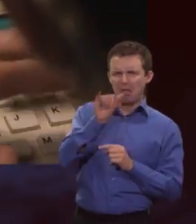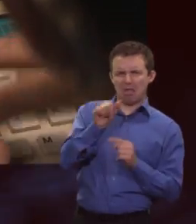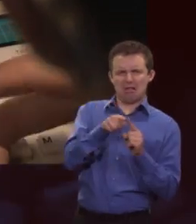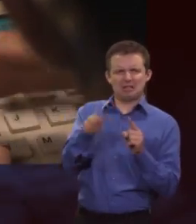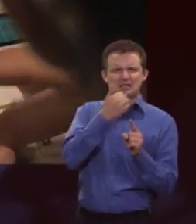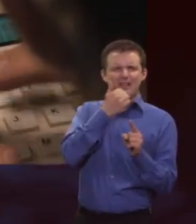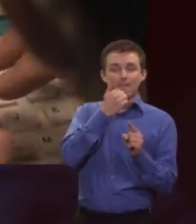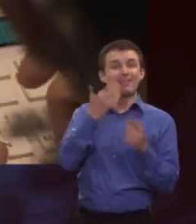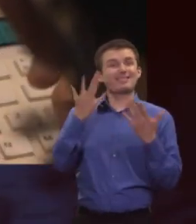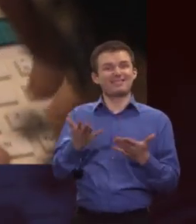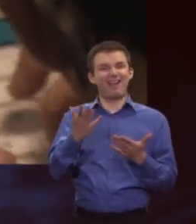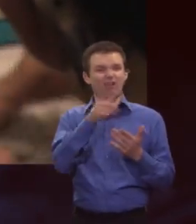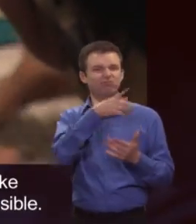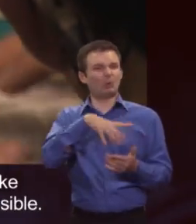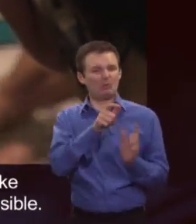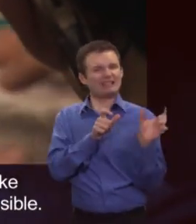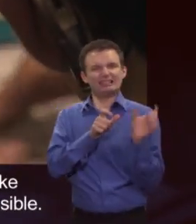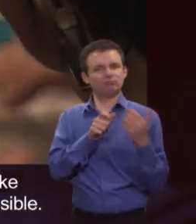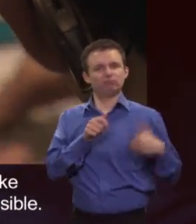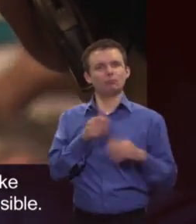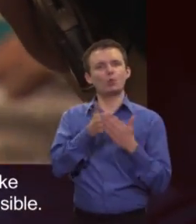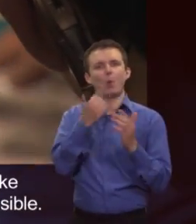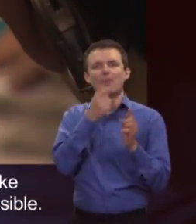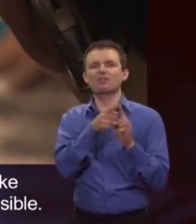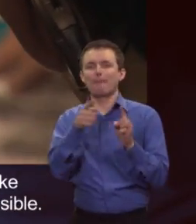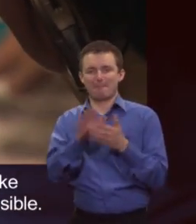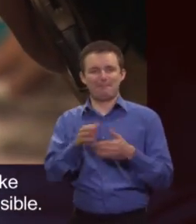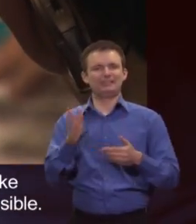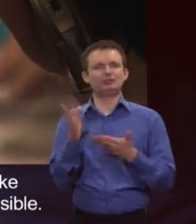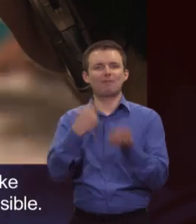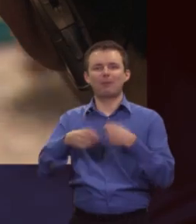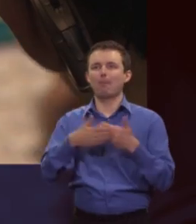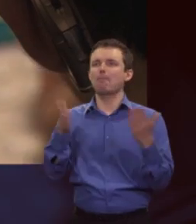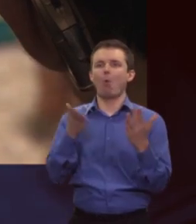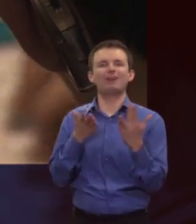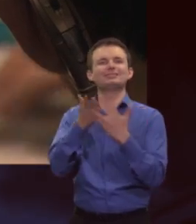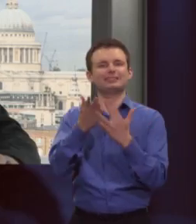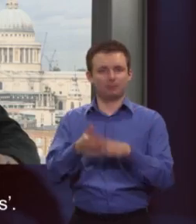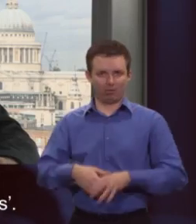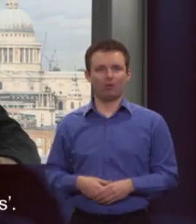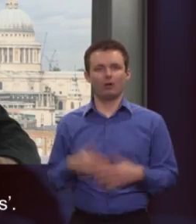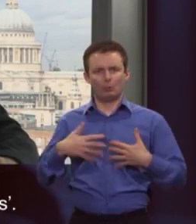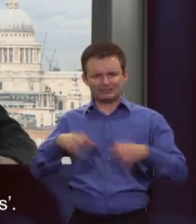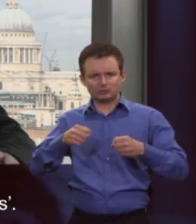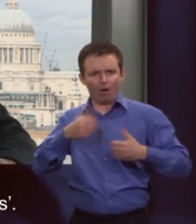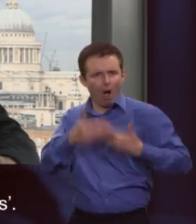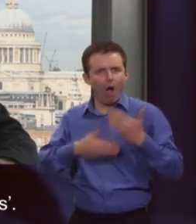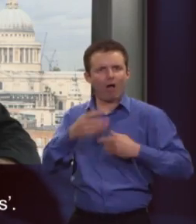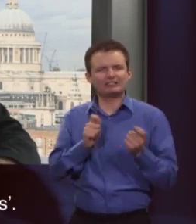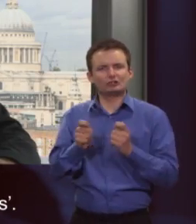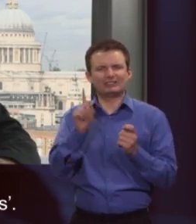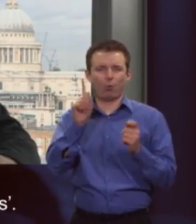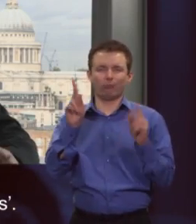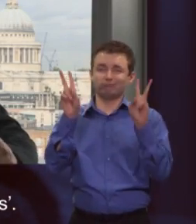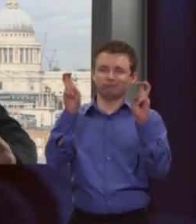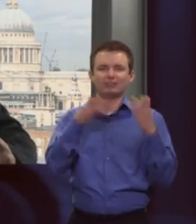Now they'll be able to dial an ordinary number and we think this should make the service a lot more accessible. We're implementing this through a change in what's called the general conditions.